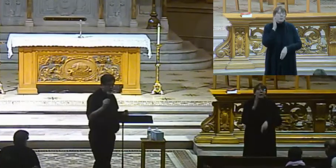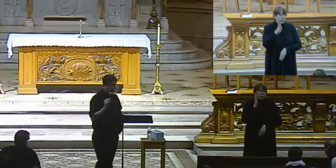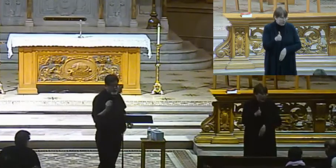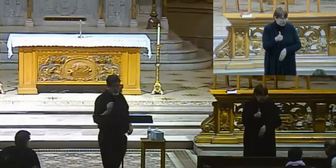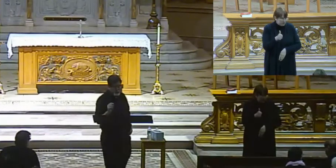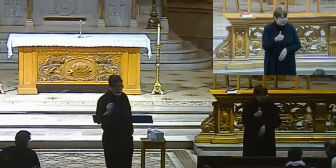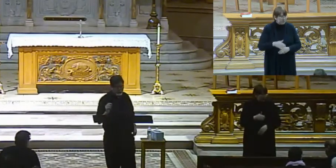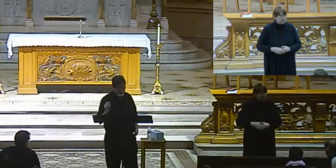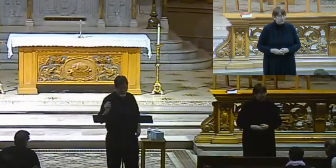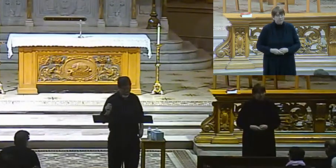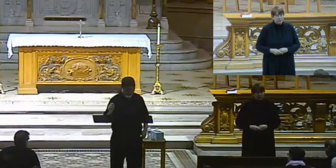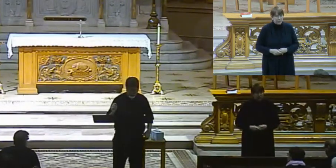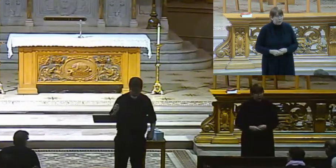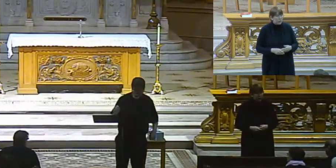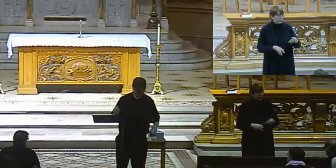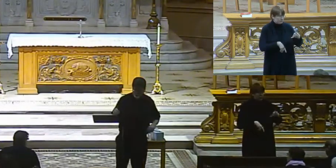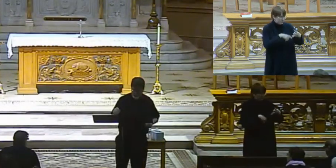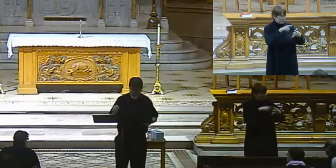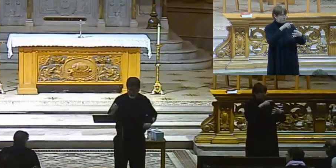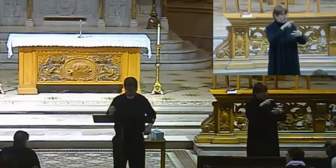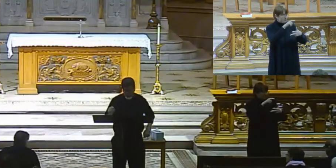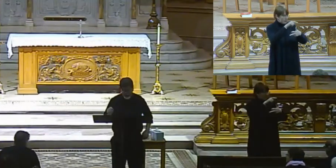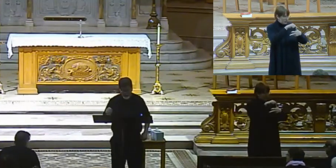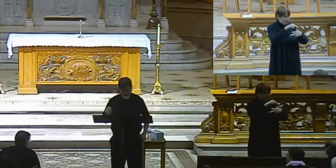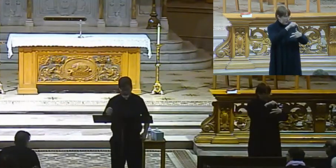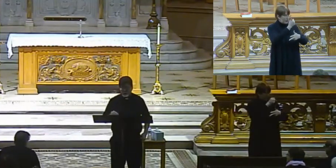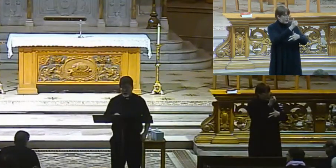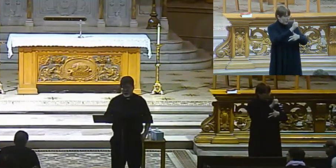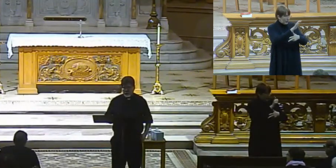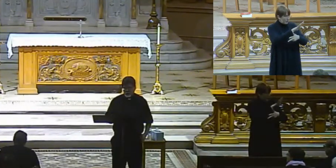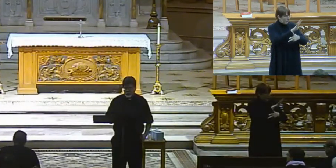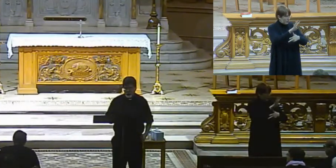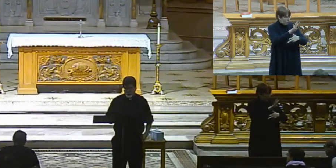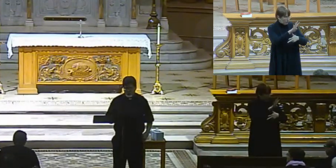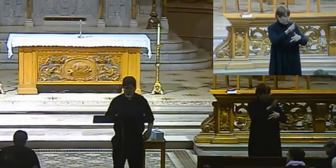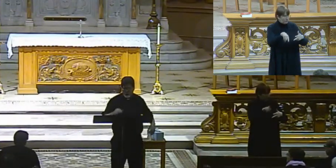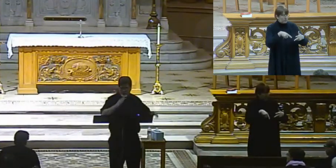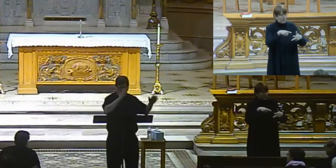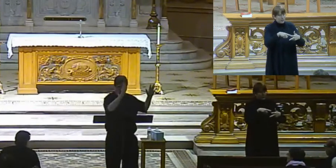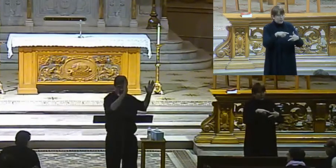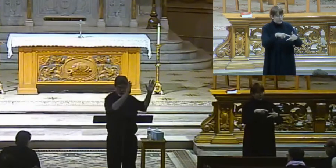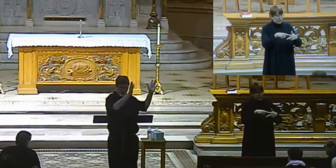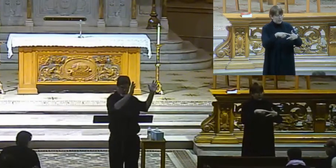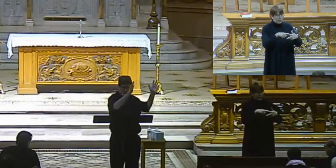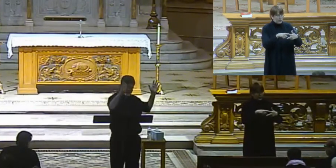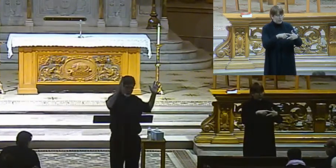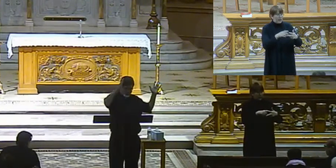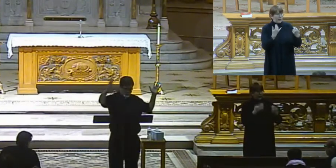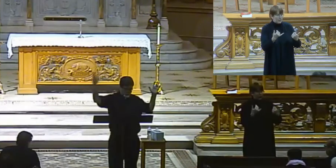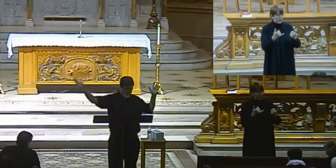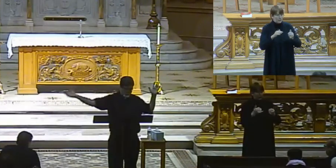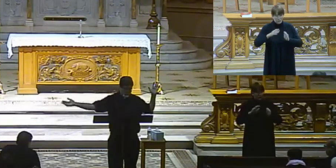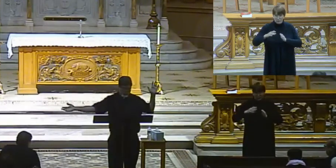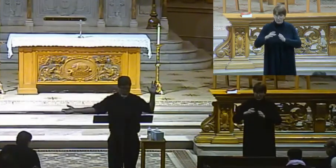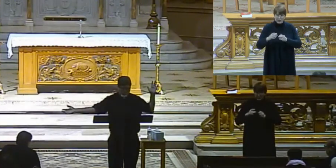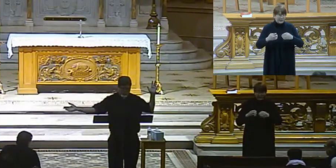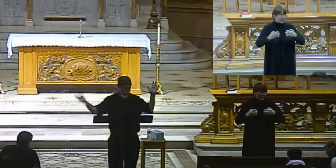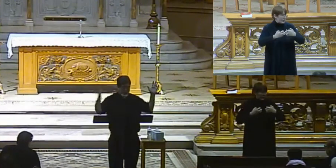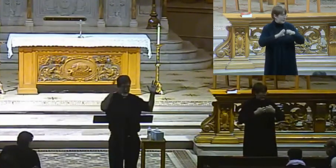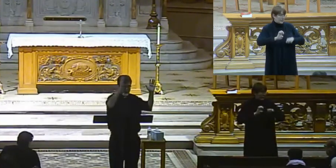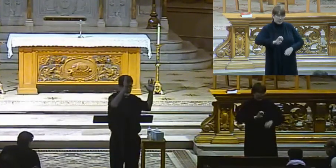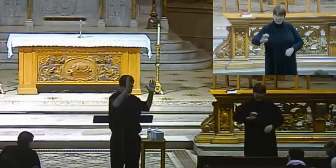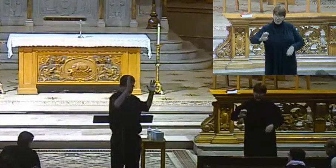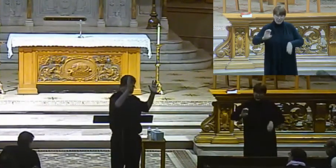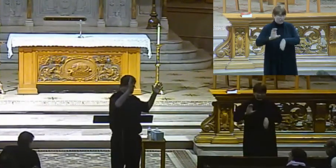So that was in 1054. Then, in the 16th century, now we have the western church, so the eastern church split off.